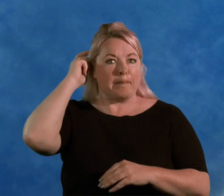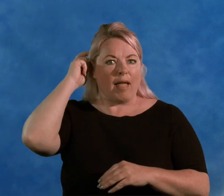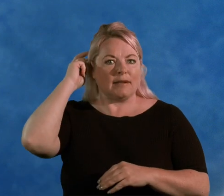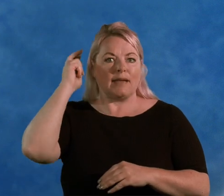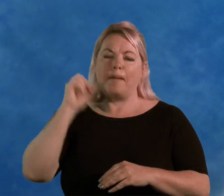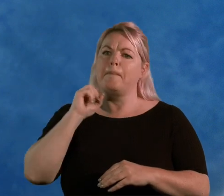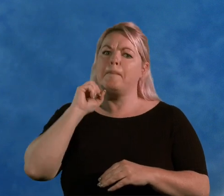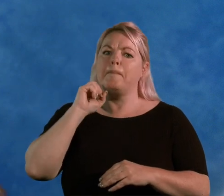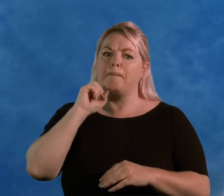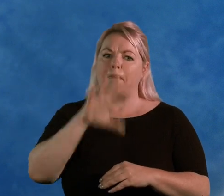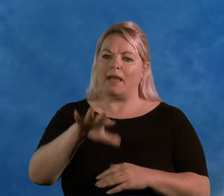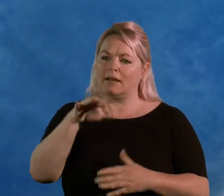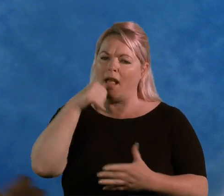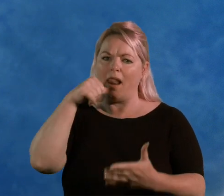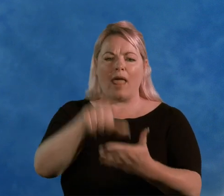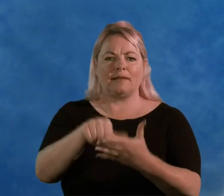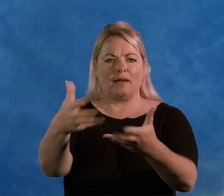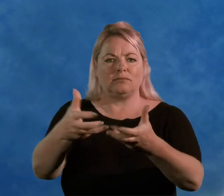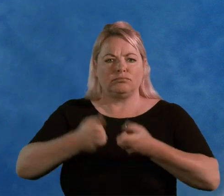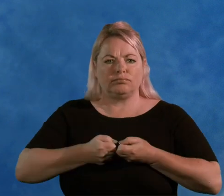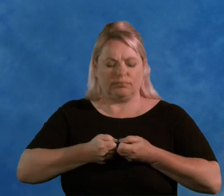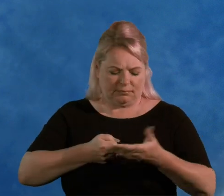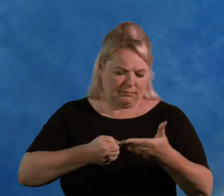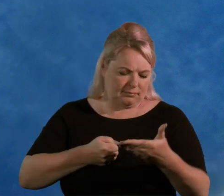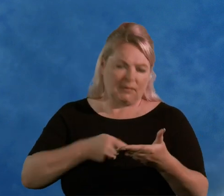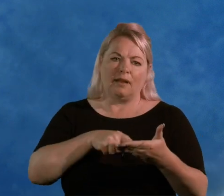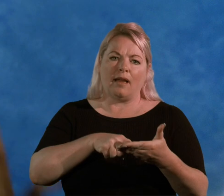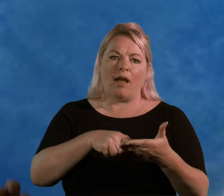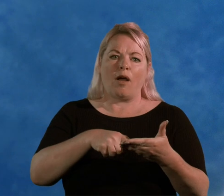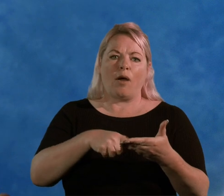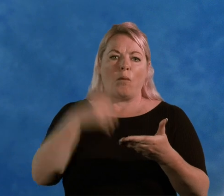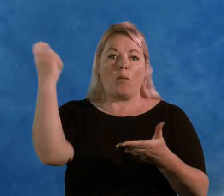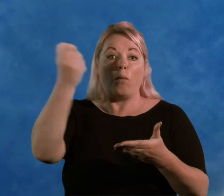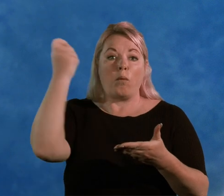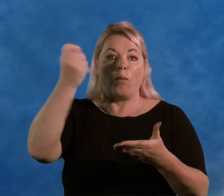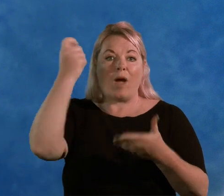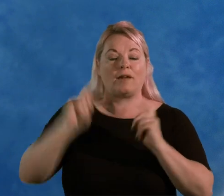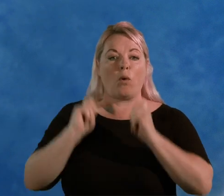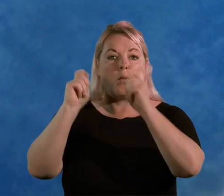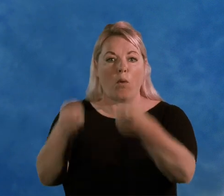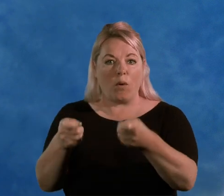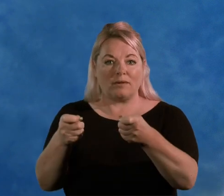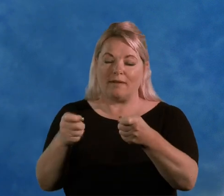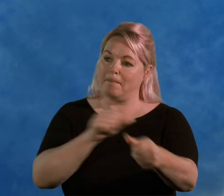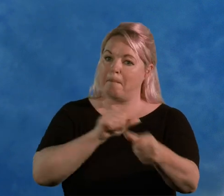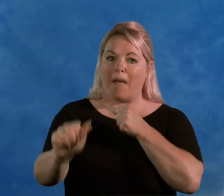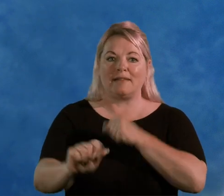received a letter saying that I won an award for the best first year student. And